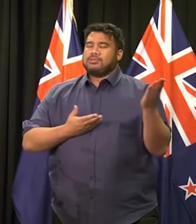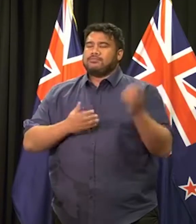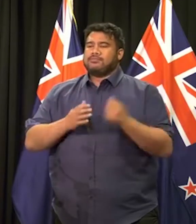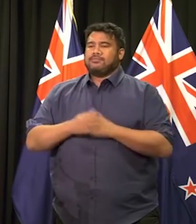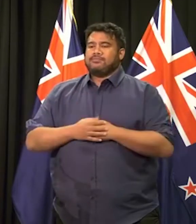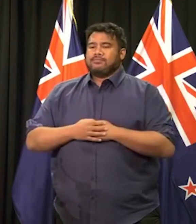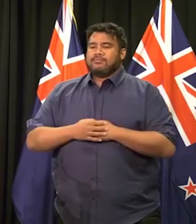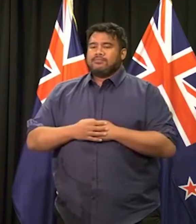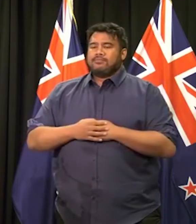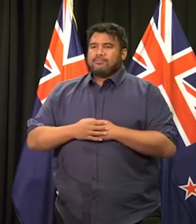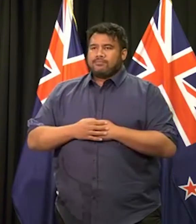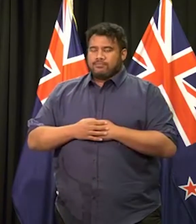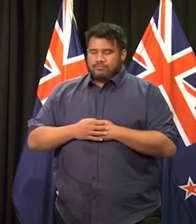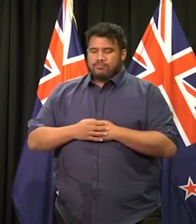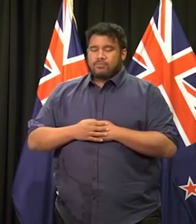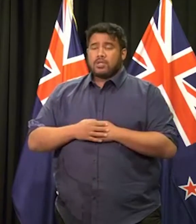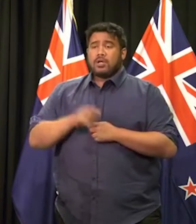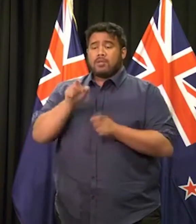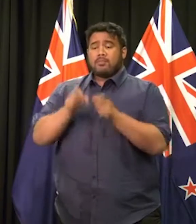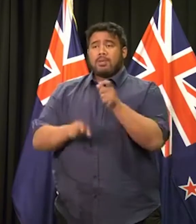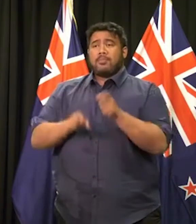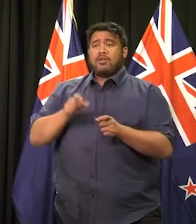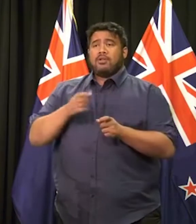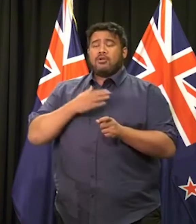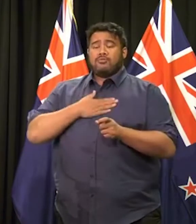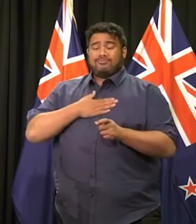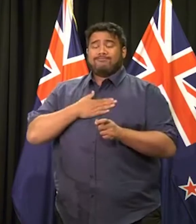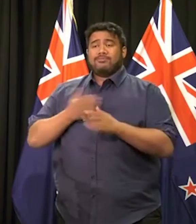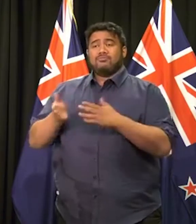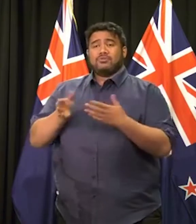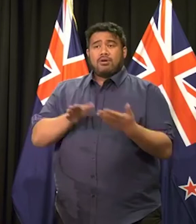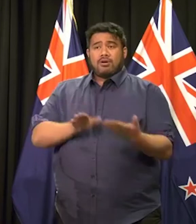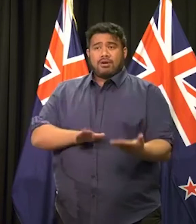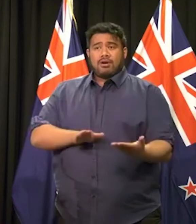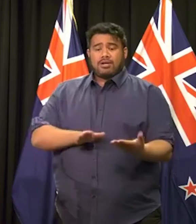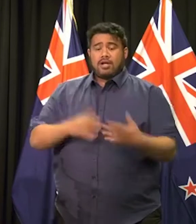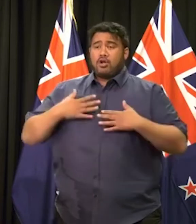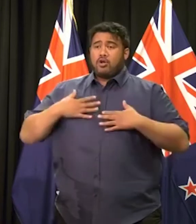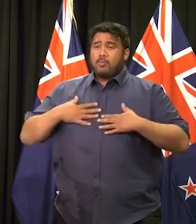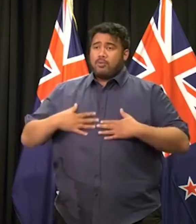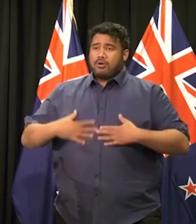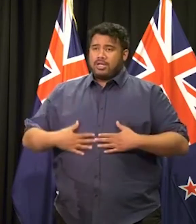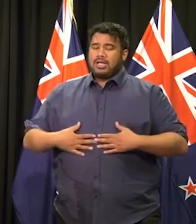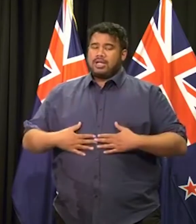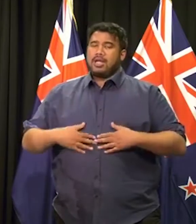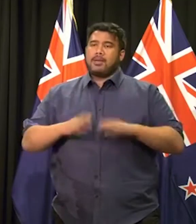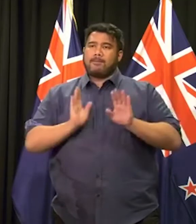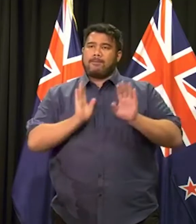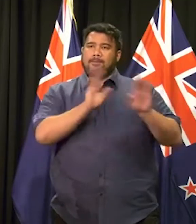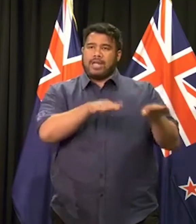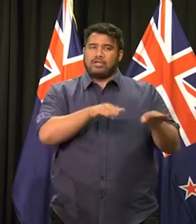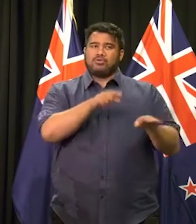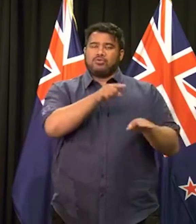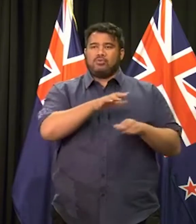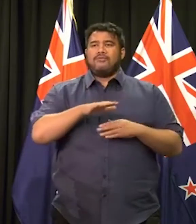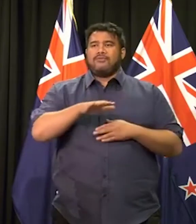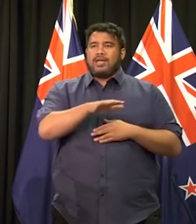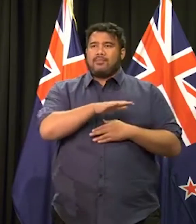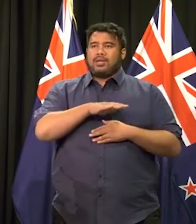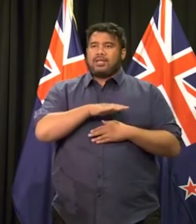that the bodies of those who have died are beginning to be returned to their families from this evening.